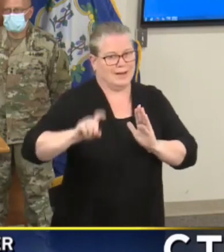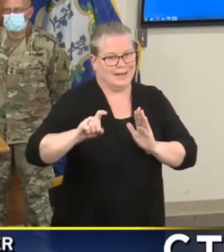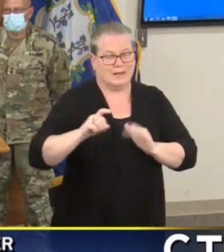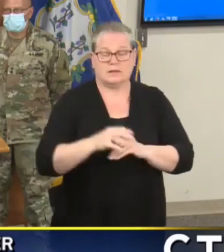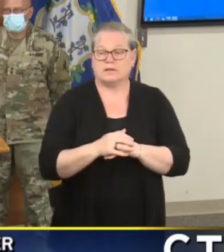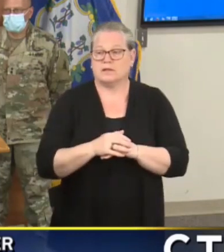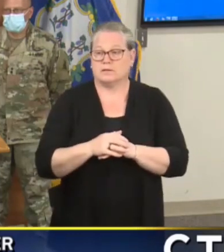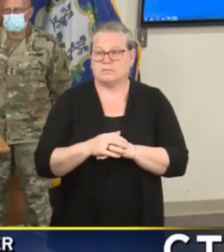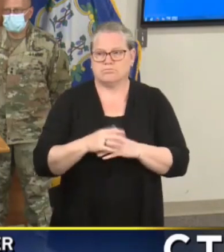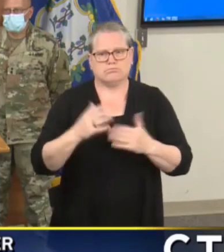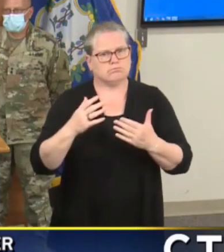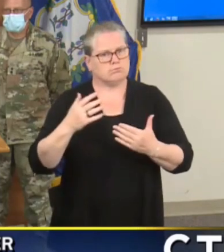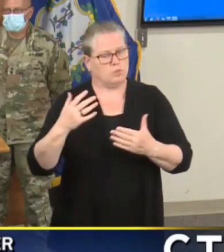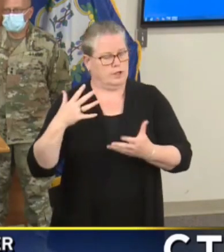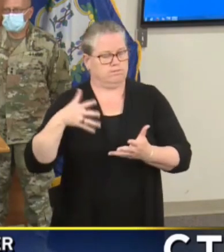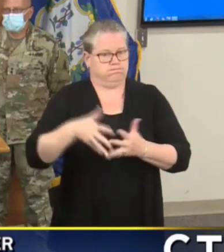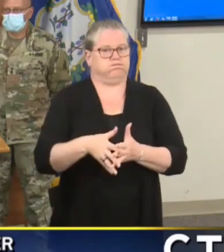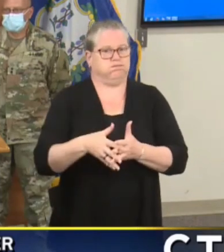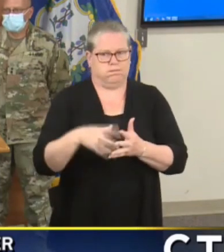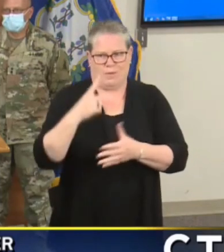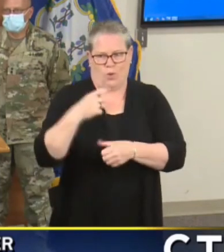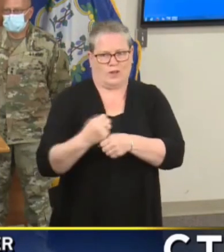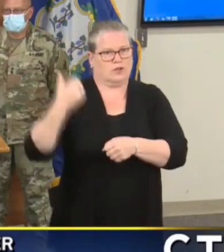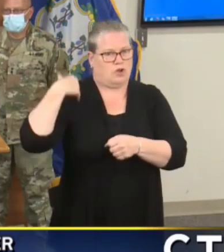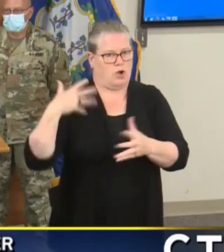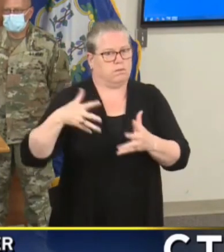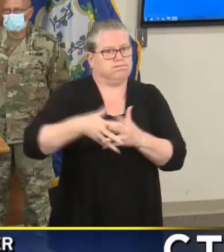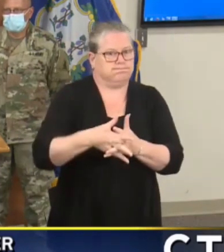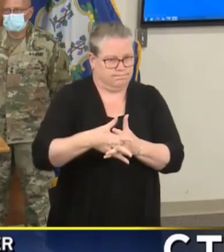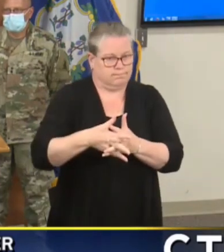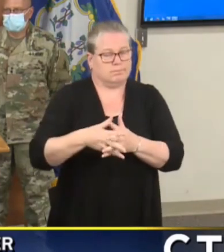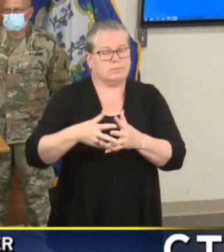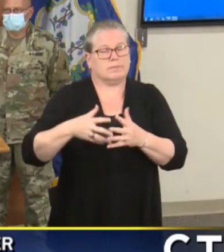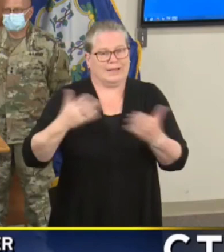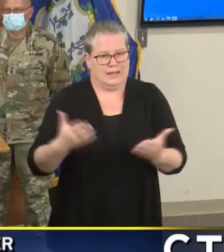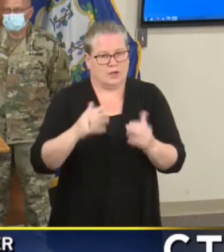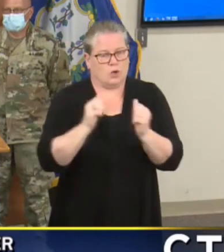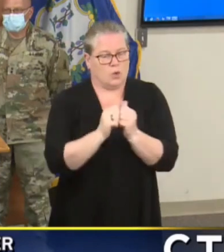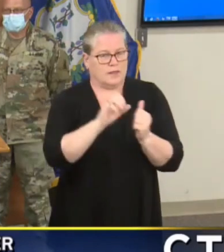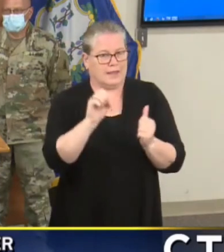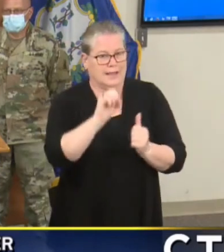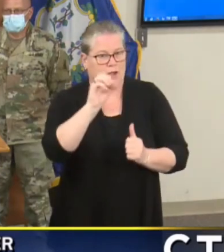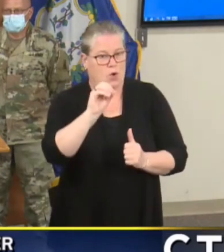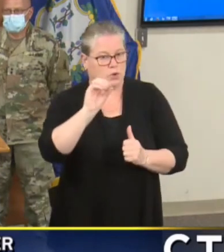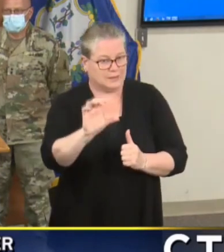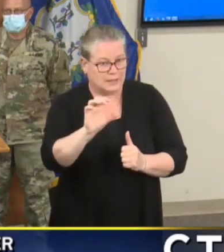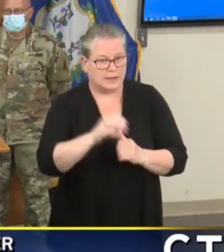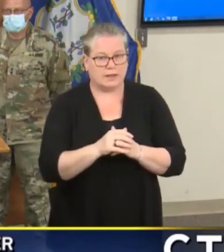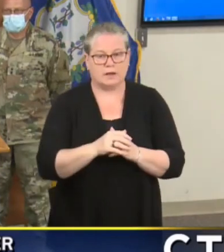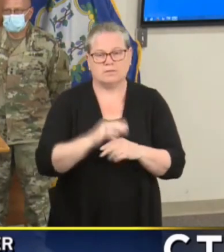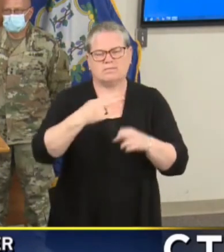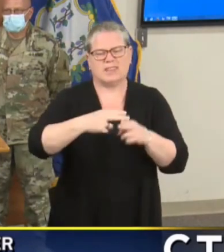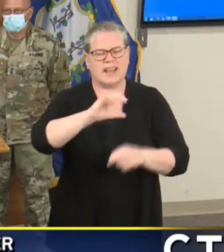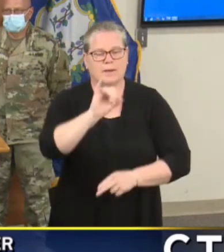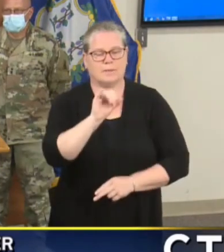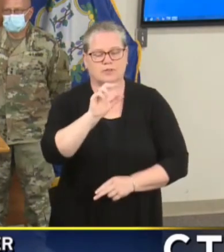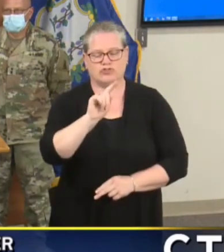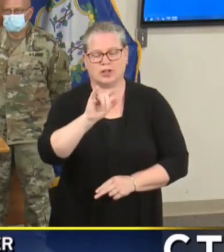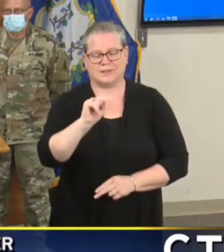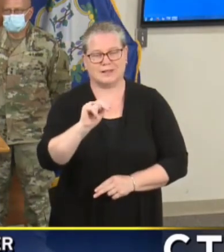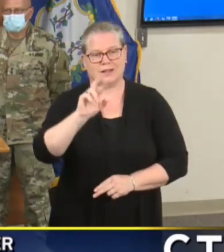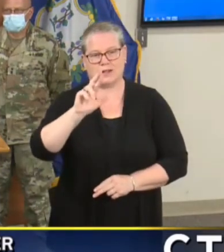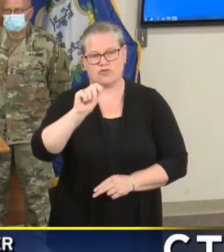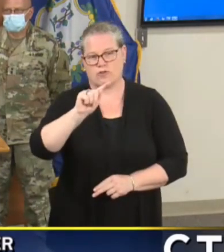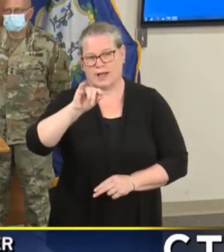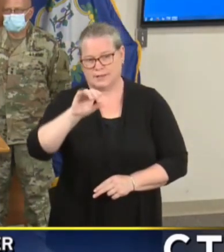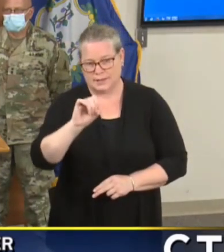over a year and a half now. We embed a liaison officer with the state's EOC, Justin Ratti, who helps us coordinate